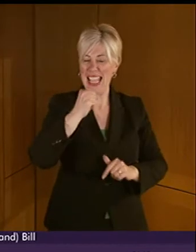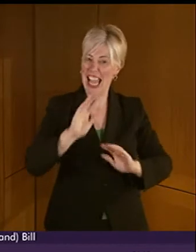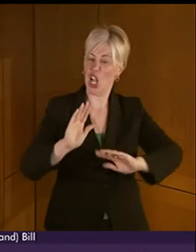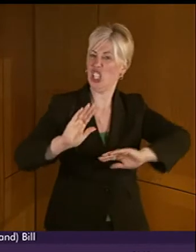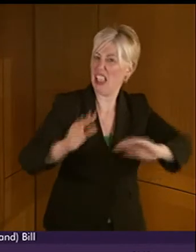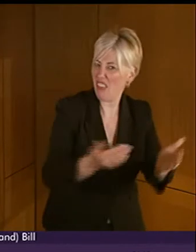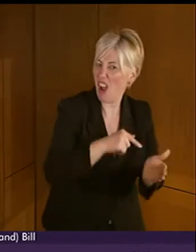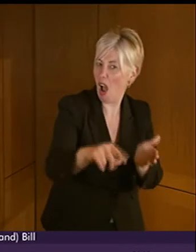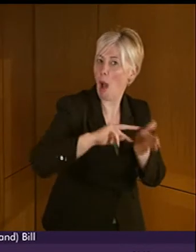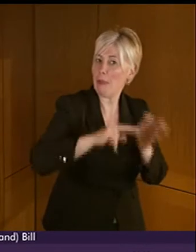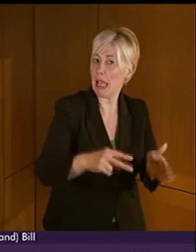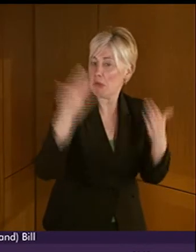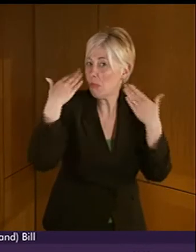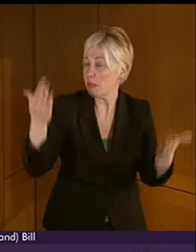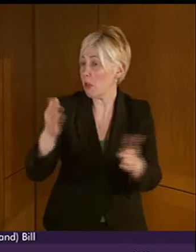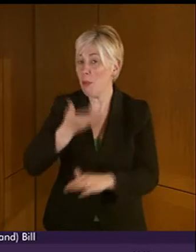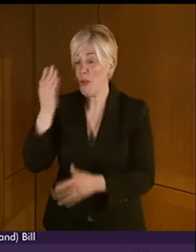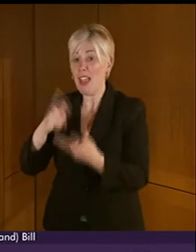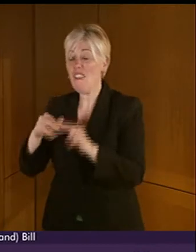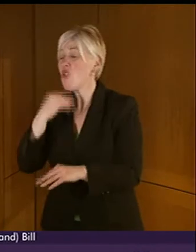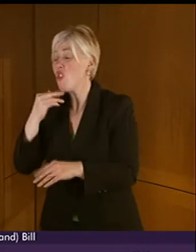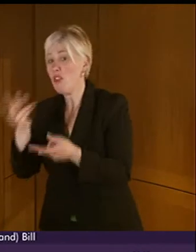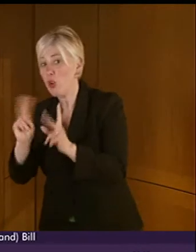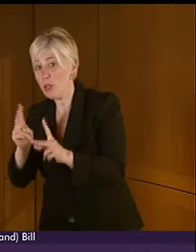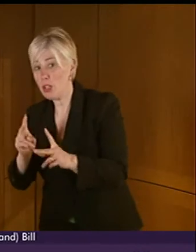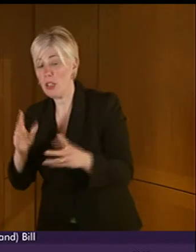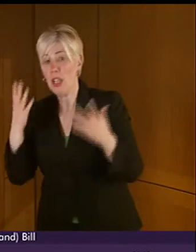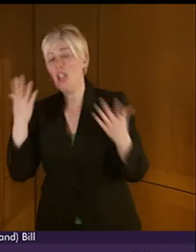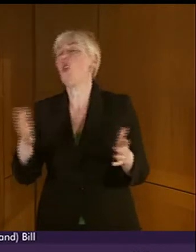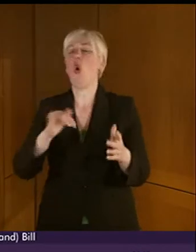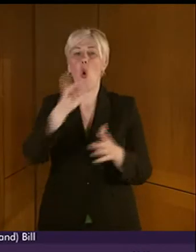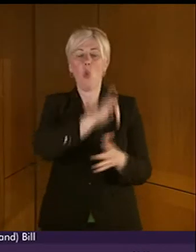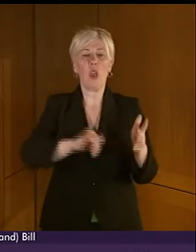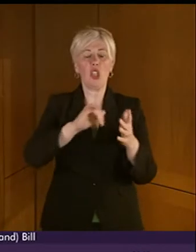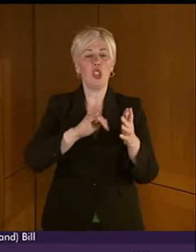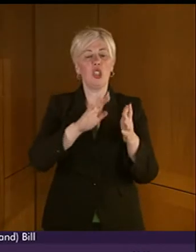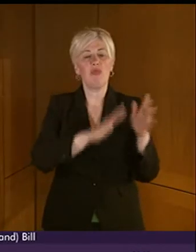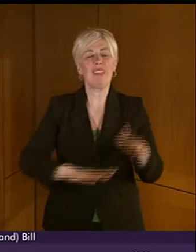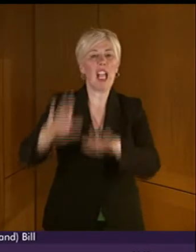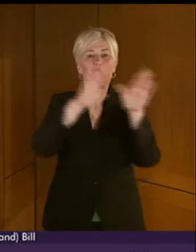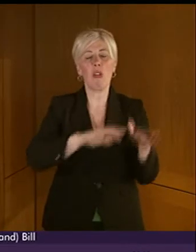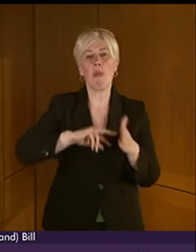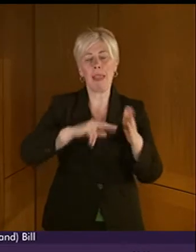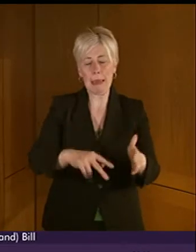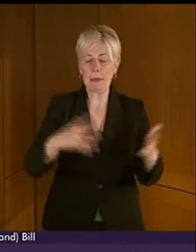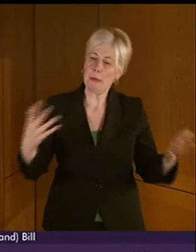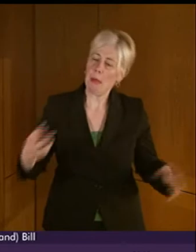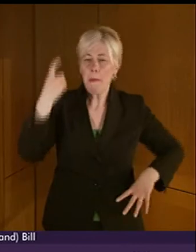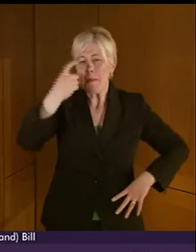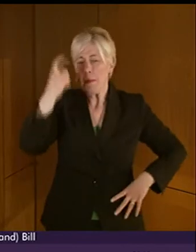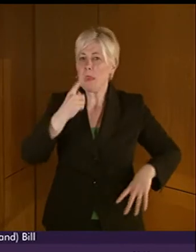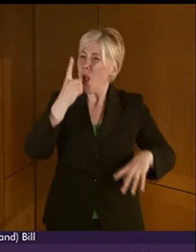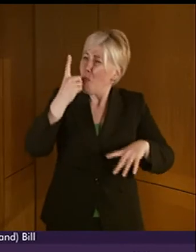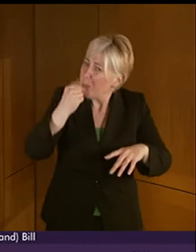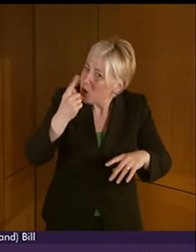answer, apart from the one about which national plan applies to the various agencies, is it possible to use